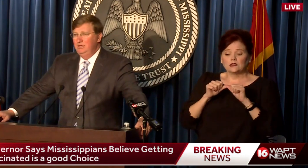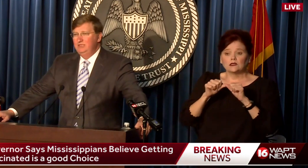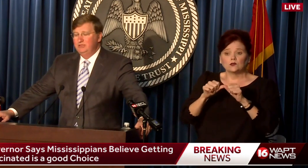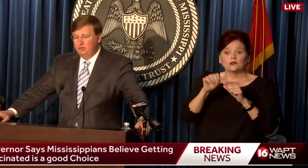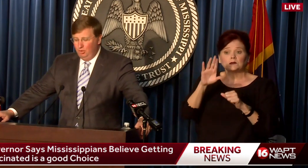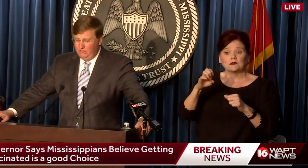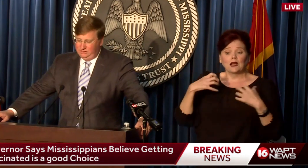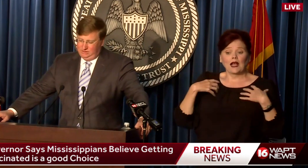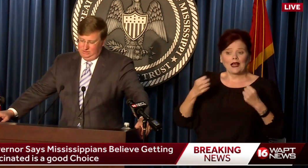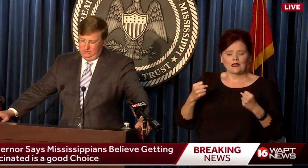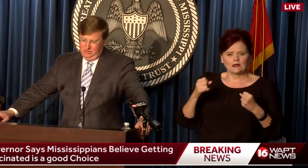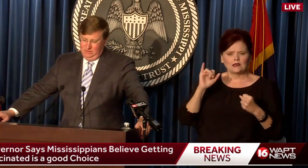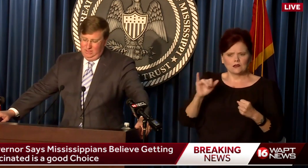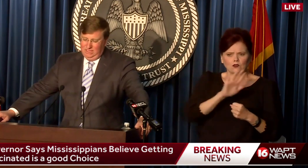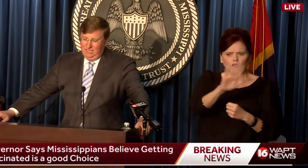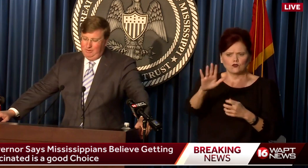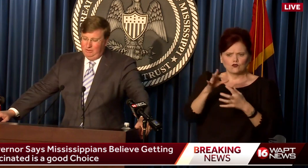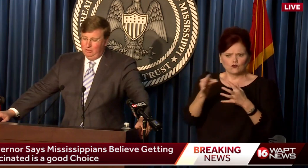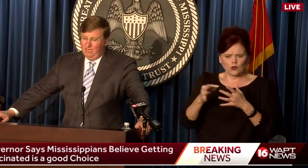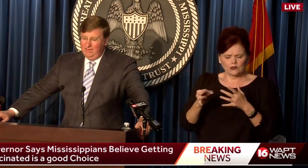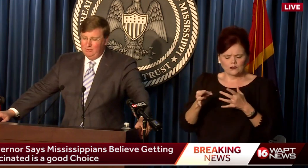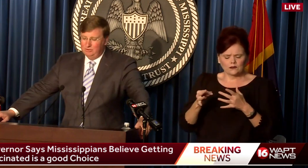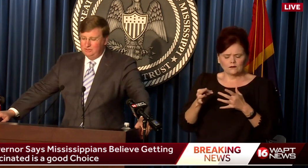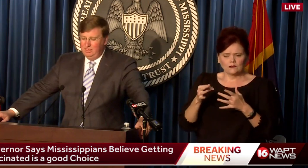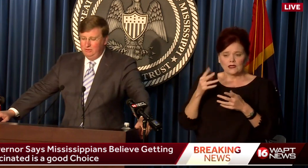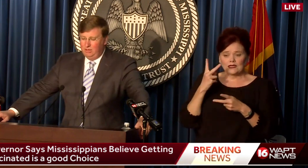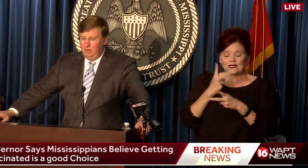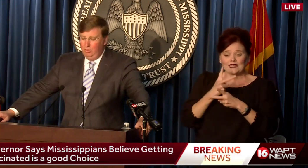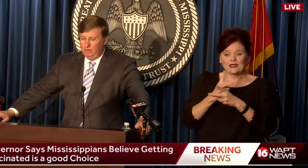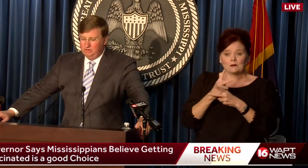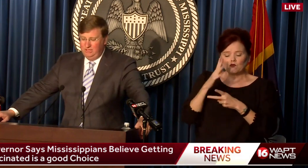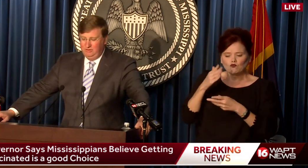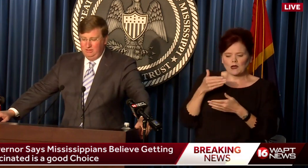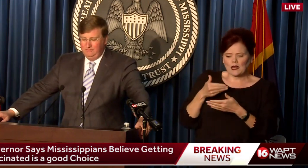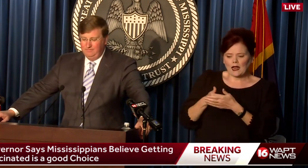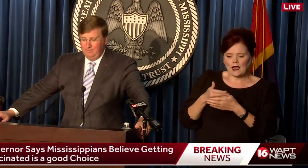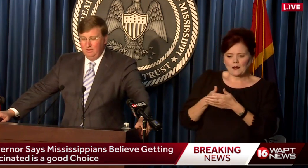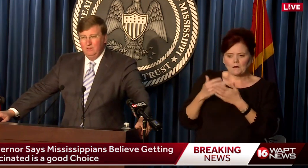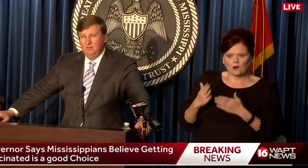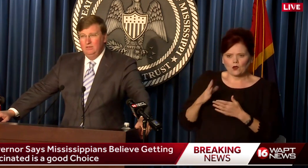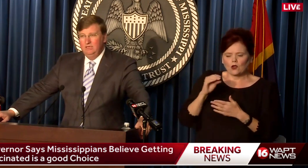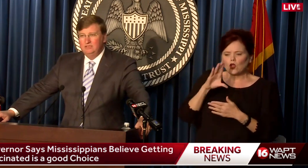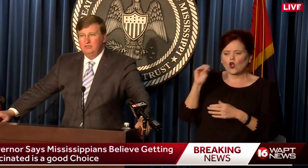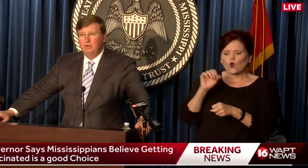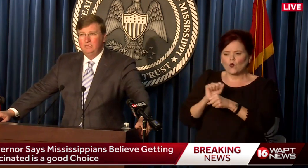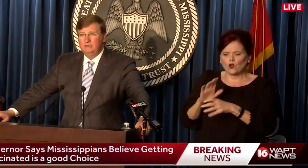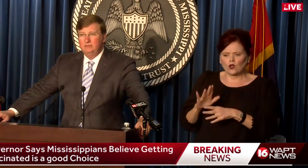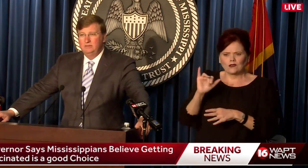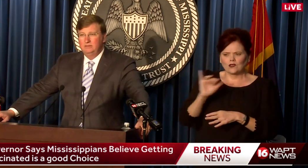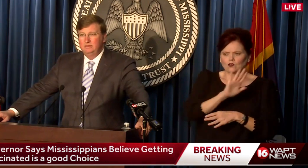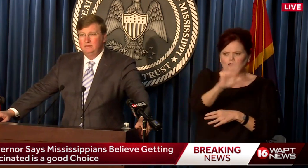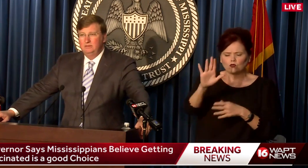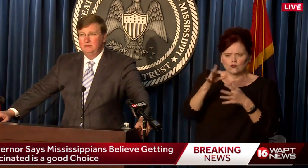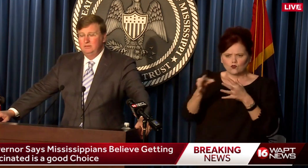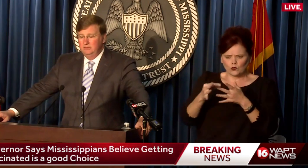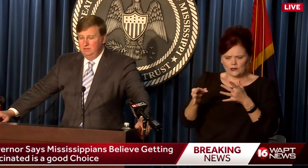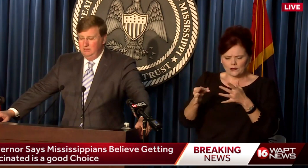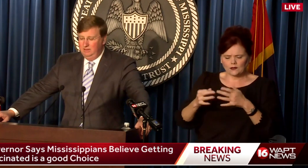is a choice. Keeping your neighbors and your coworkers healthy is a choice.